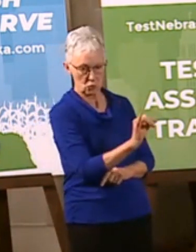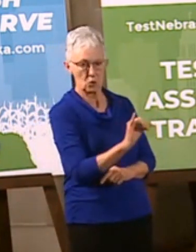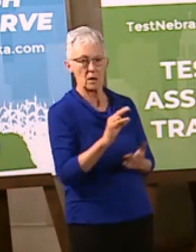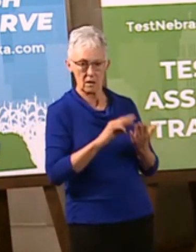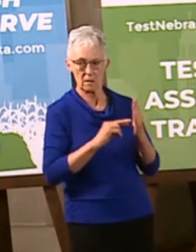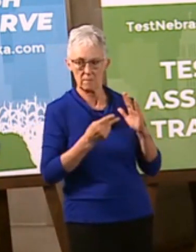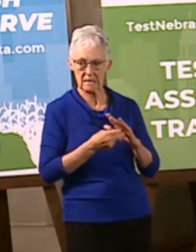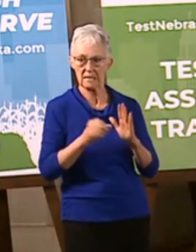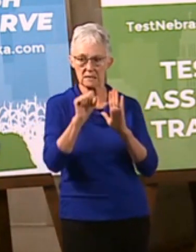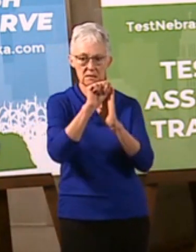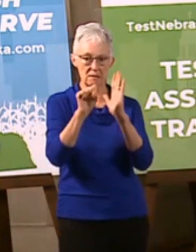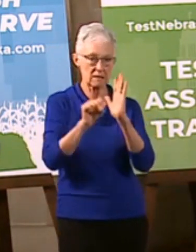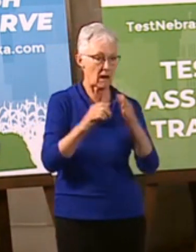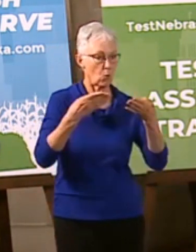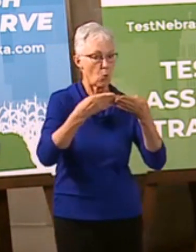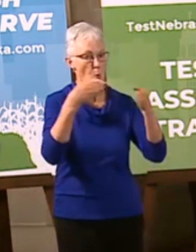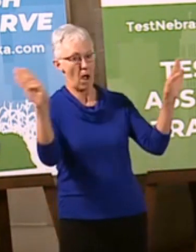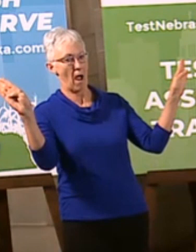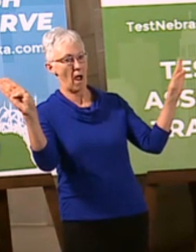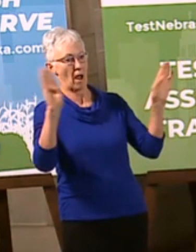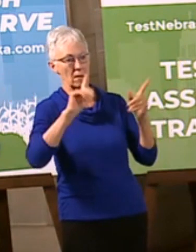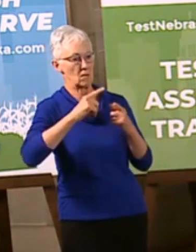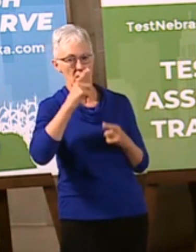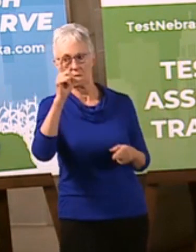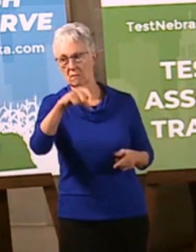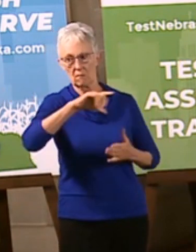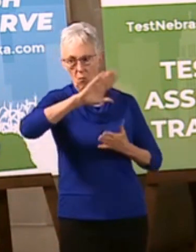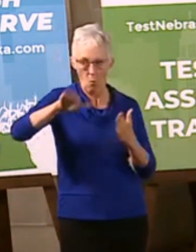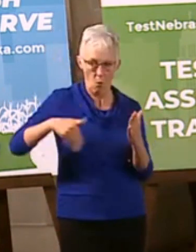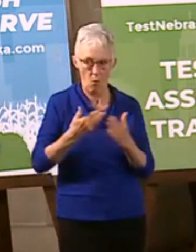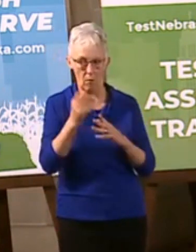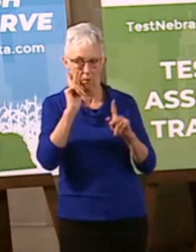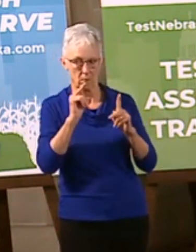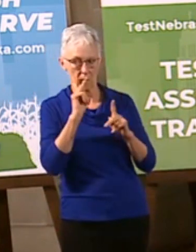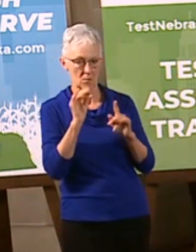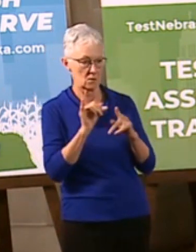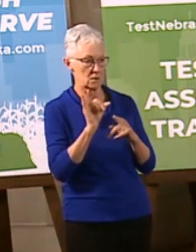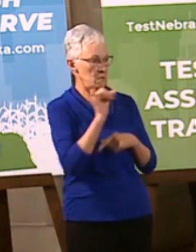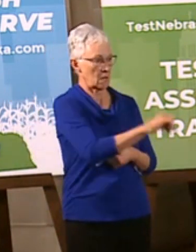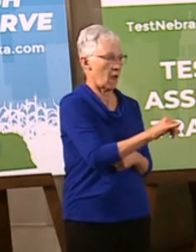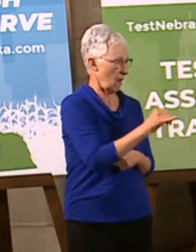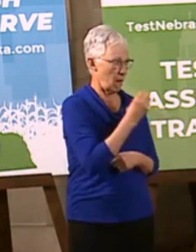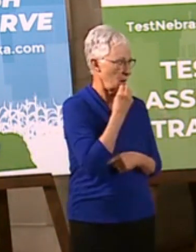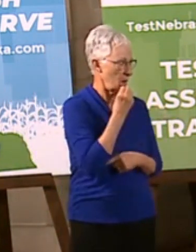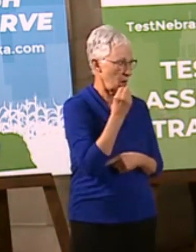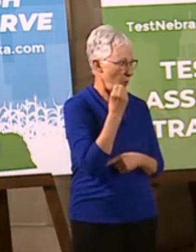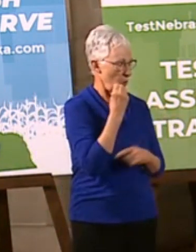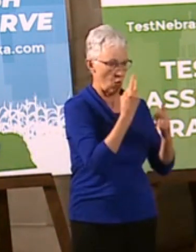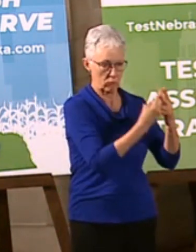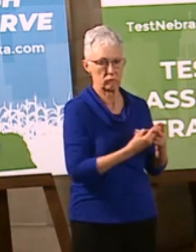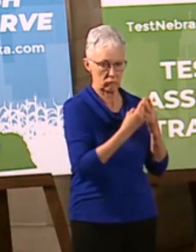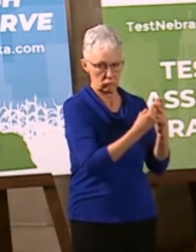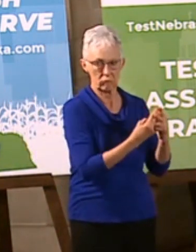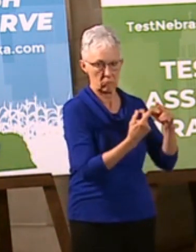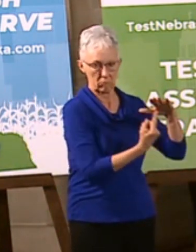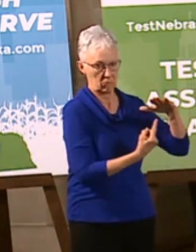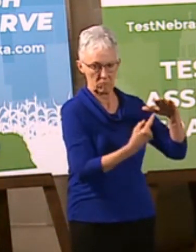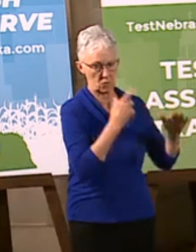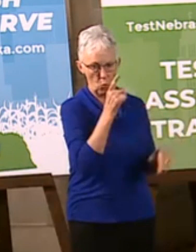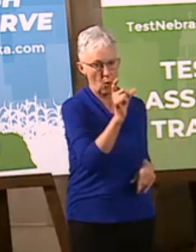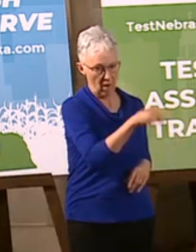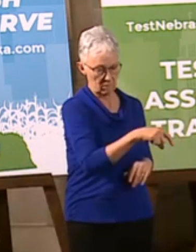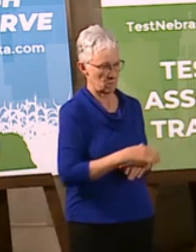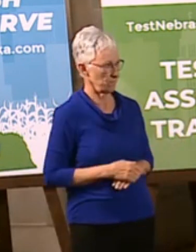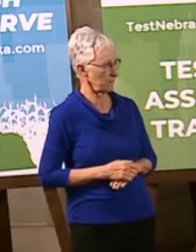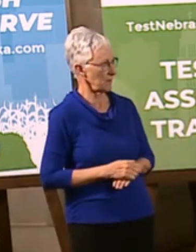quarantined to just the people impacted being quarantined. We've got, as I mentioned, the folks that are helping us